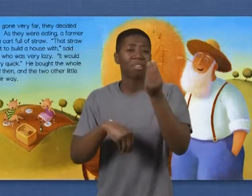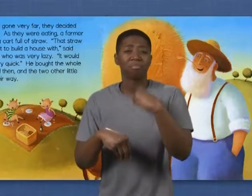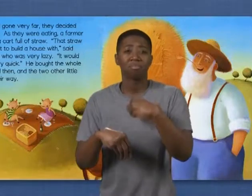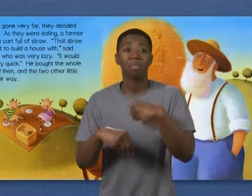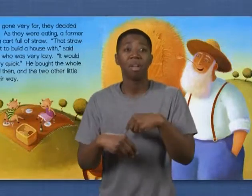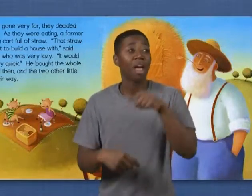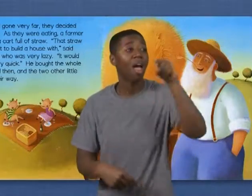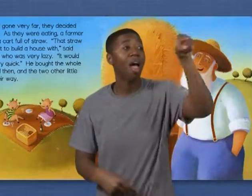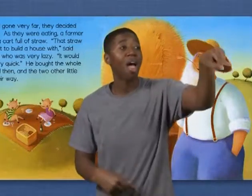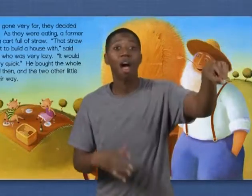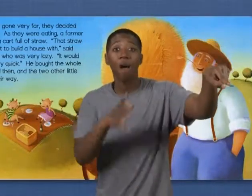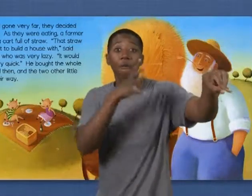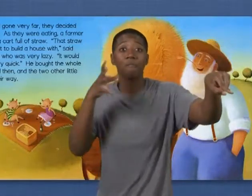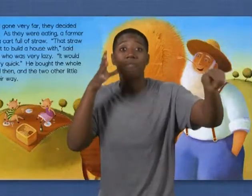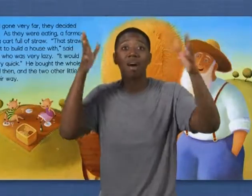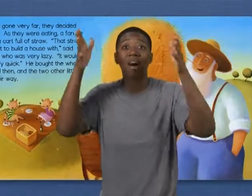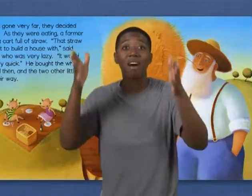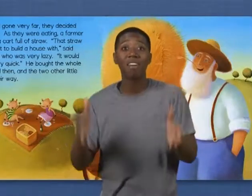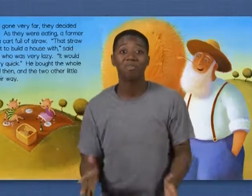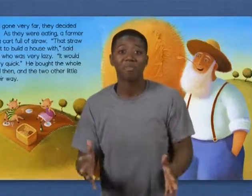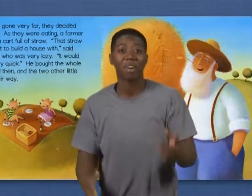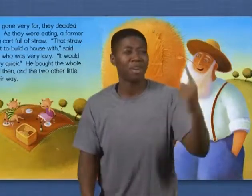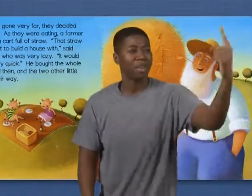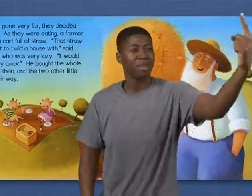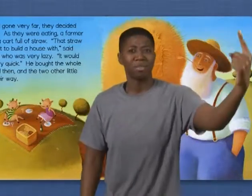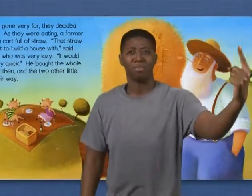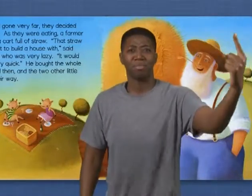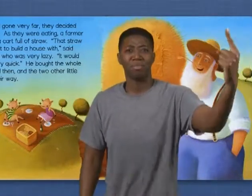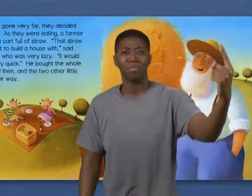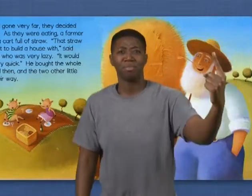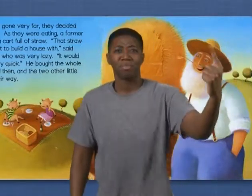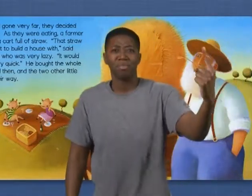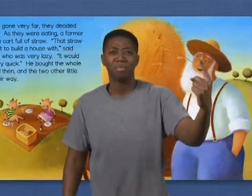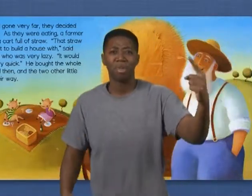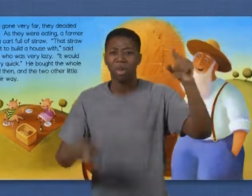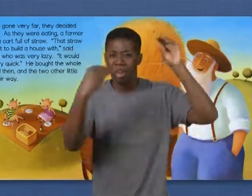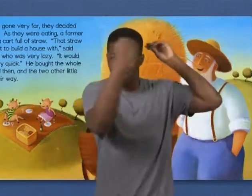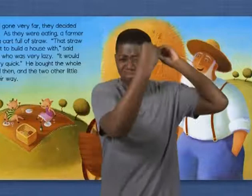As they were eating a farmer walked by with a cart full of straw.